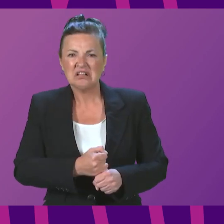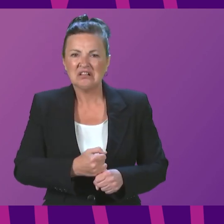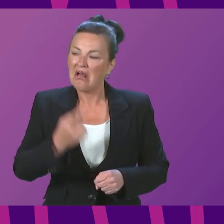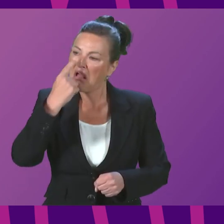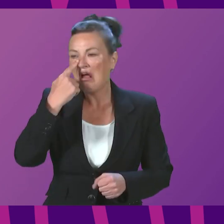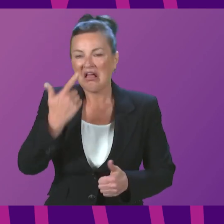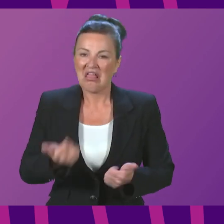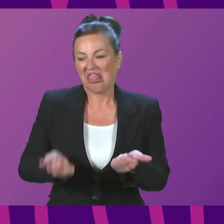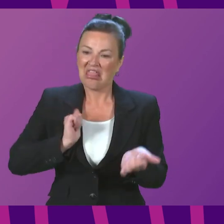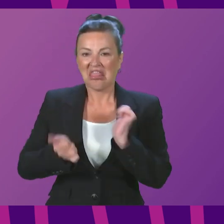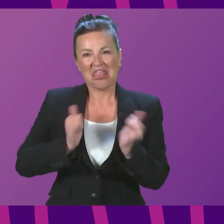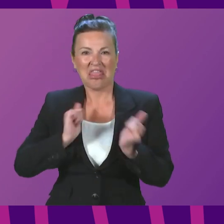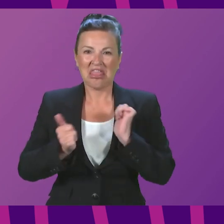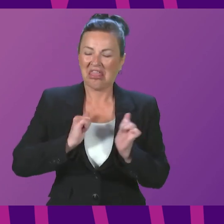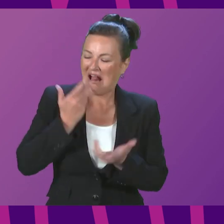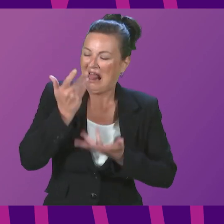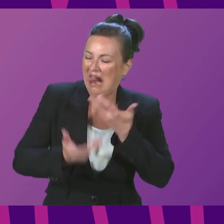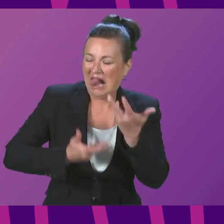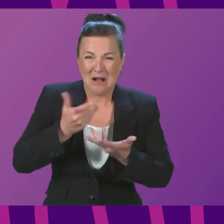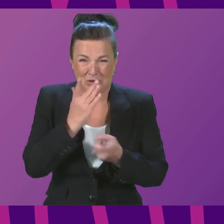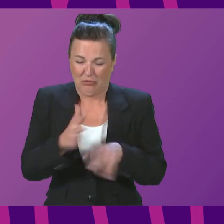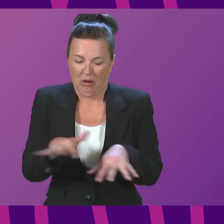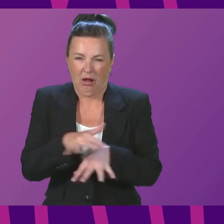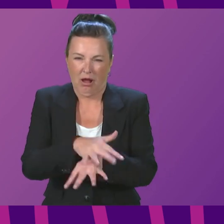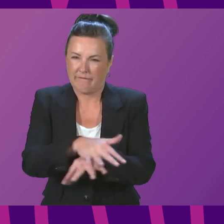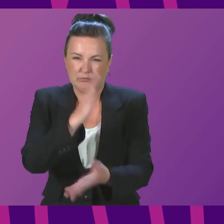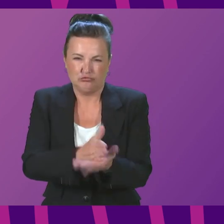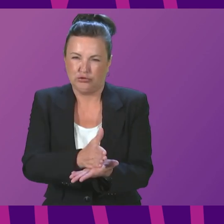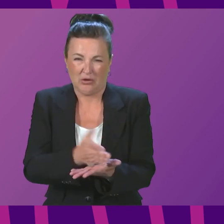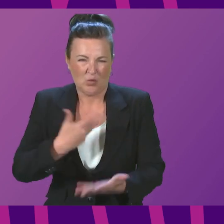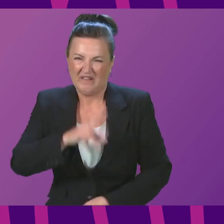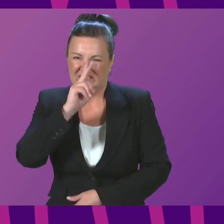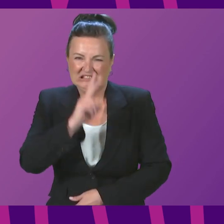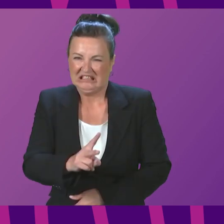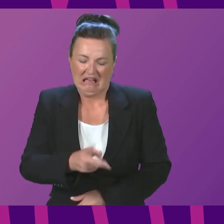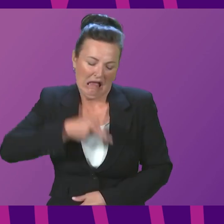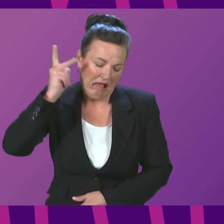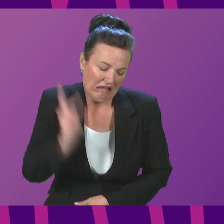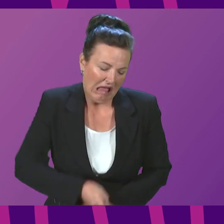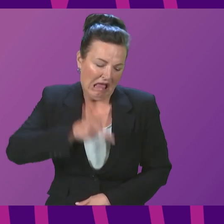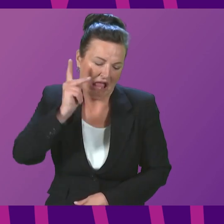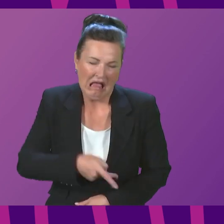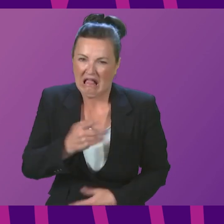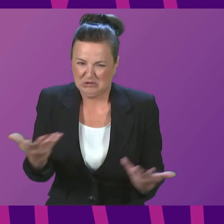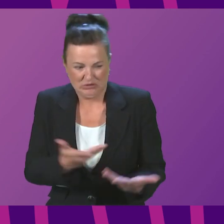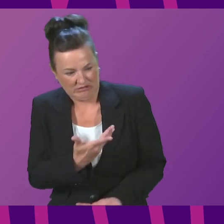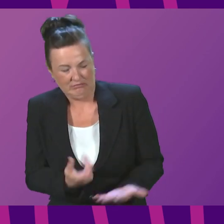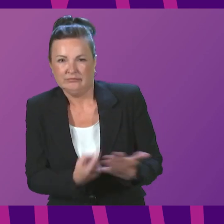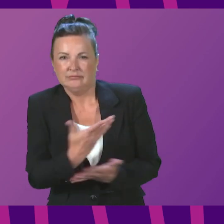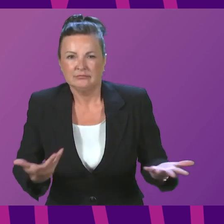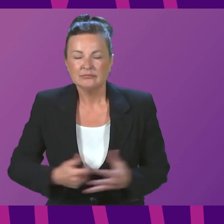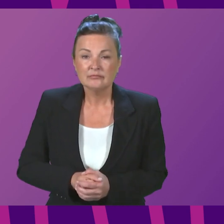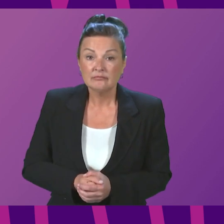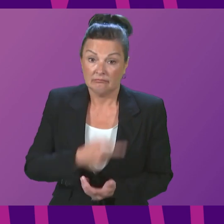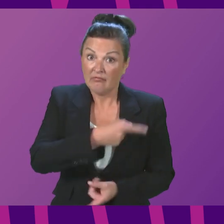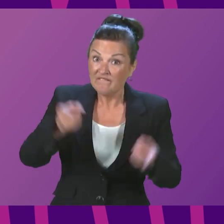-congratulatory narratives that disguise reality. And we have seen it all over again today. Now, the First Minister